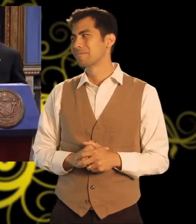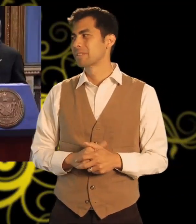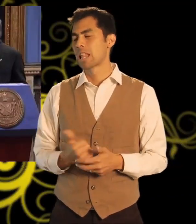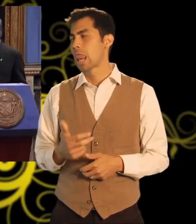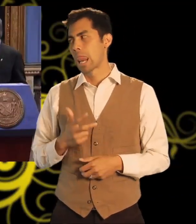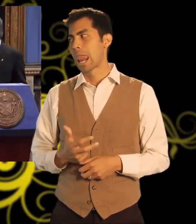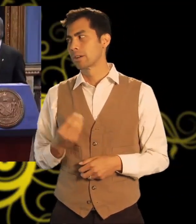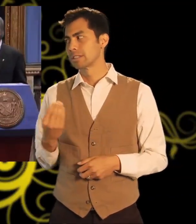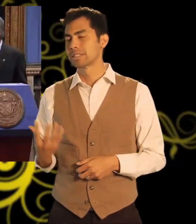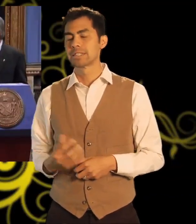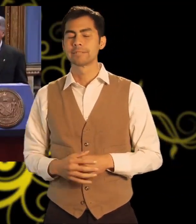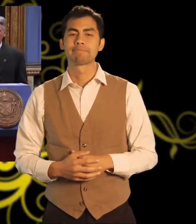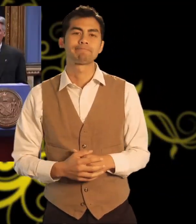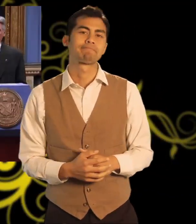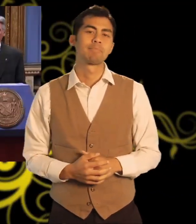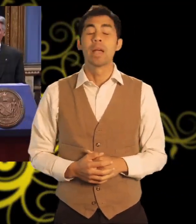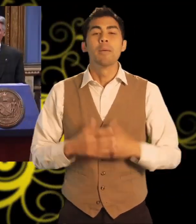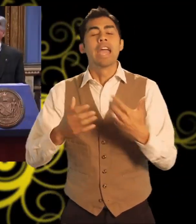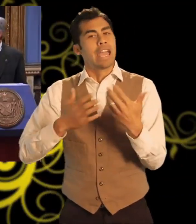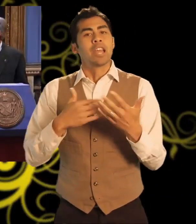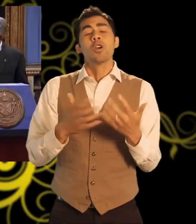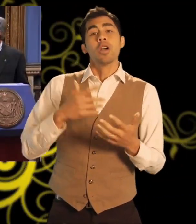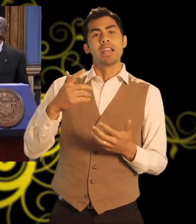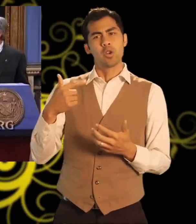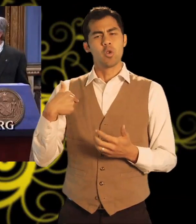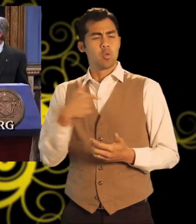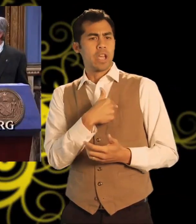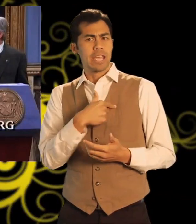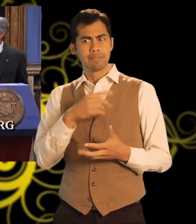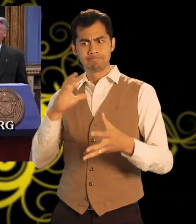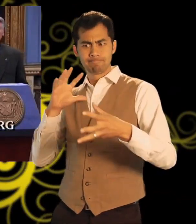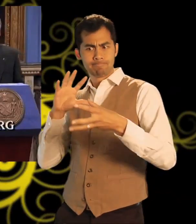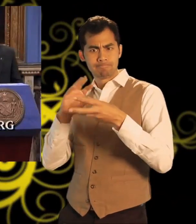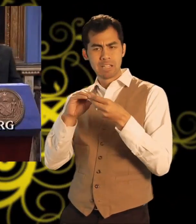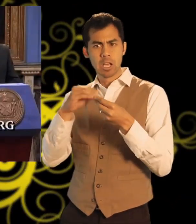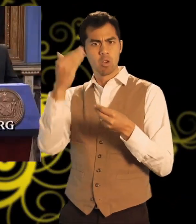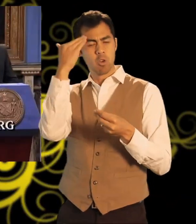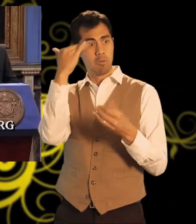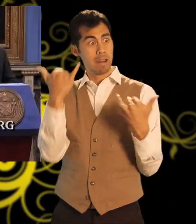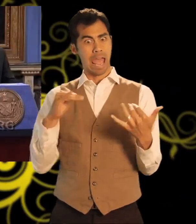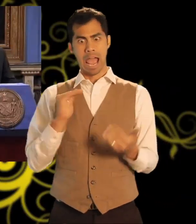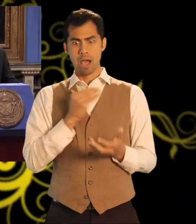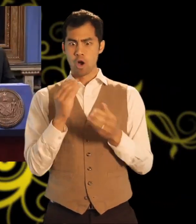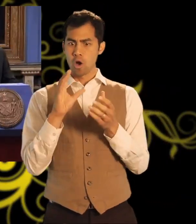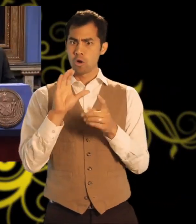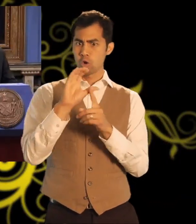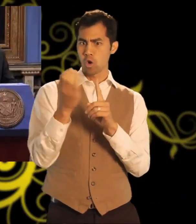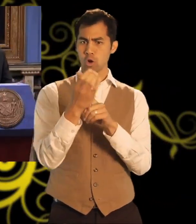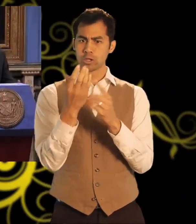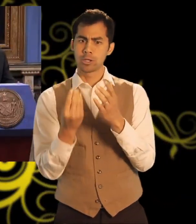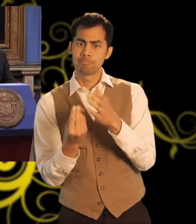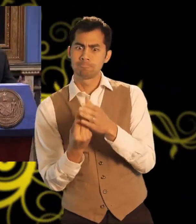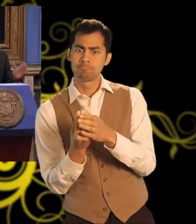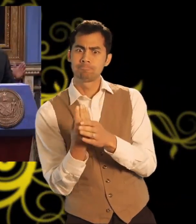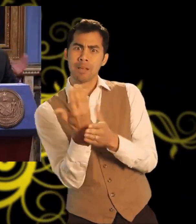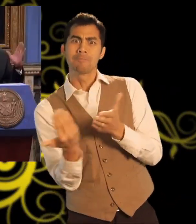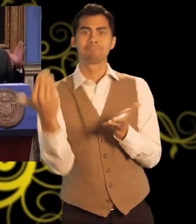we are experiencing a cultural renaissance.